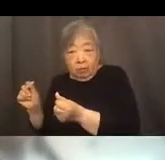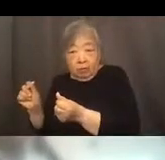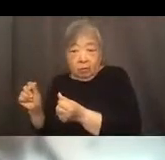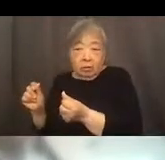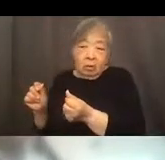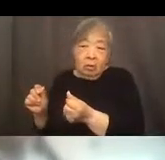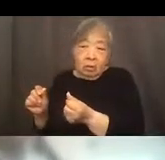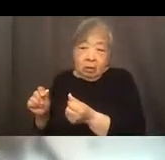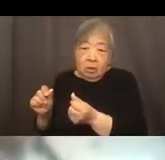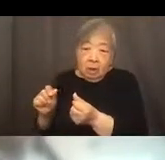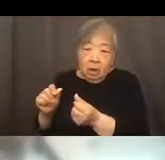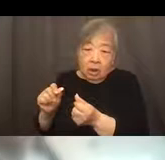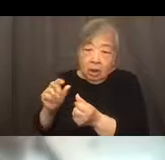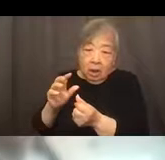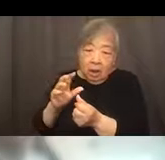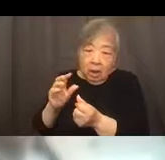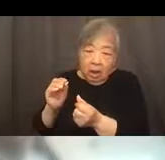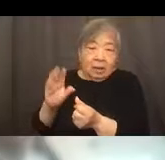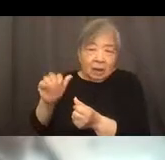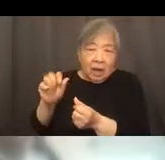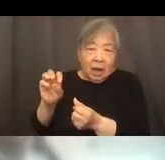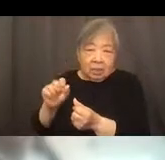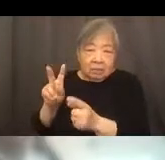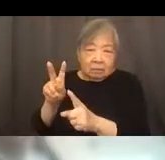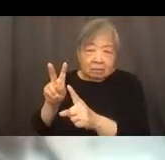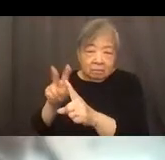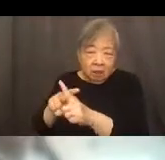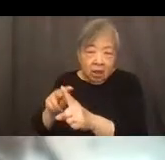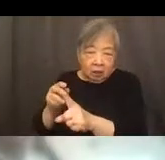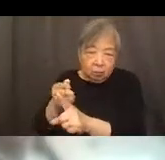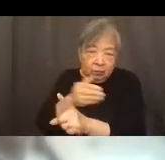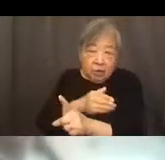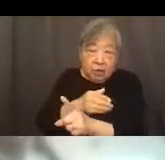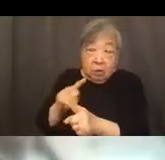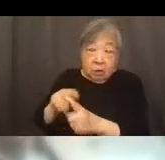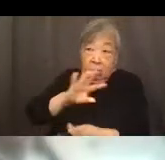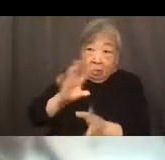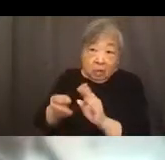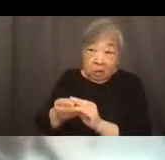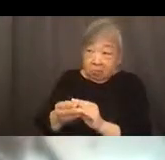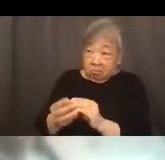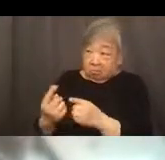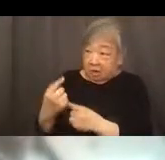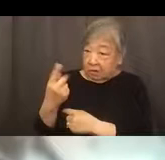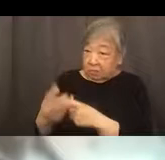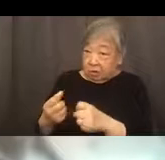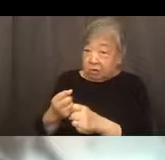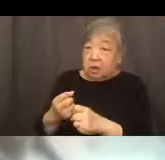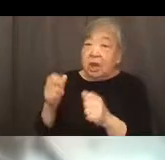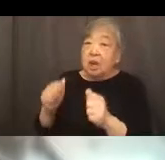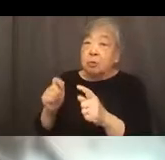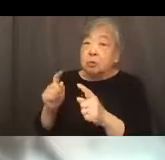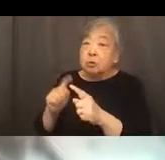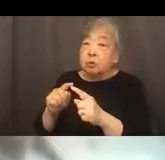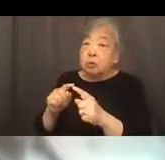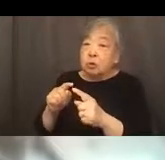there are cases that were filed previously, but all told, um, in the last few years, we've been able to recover a